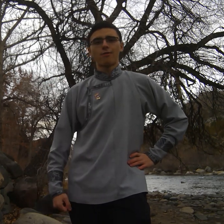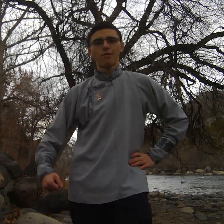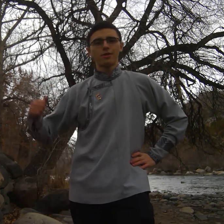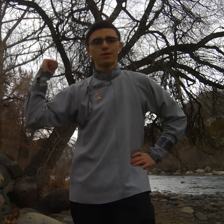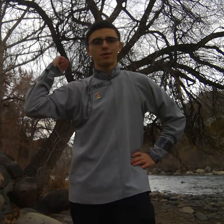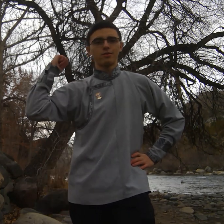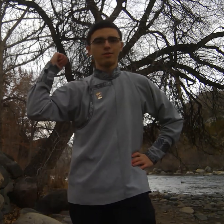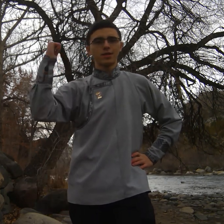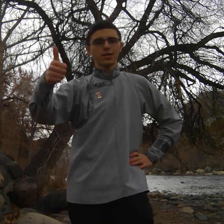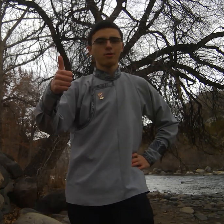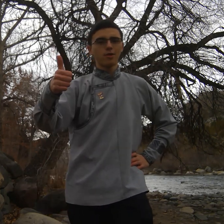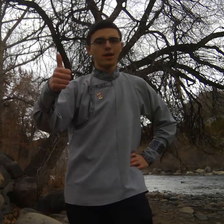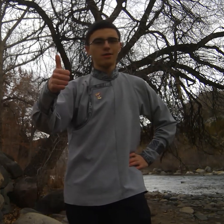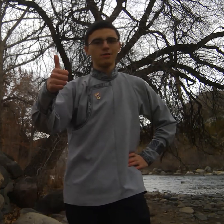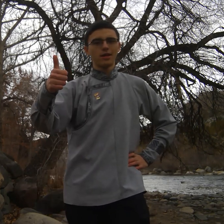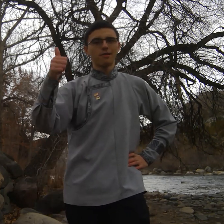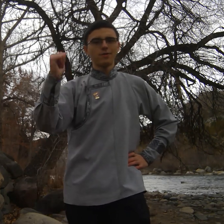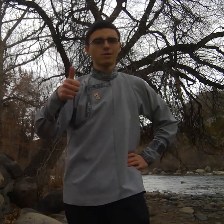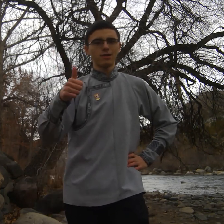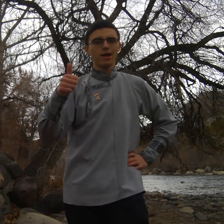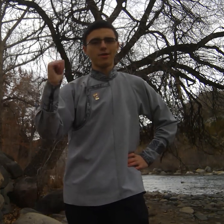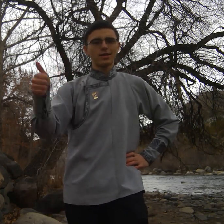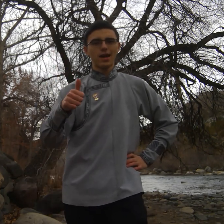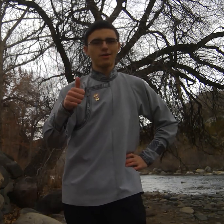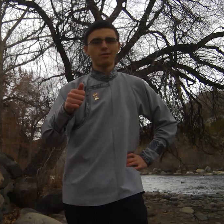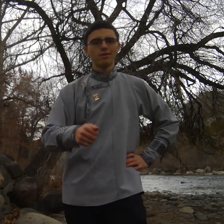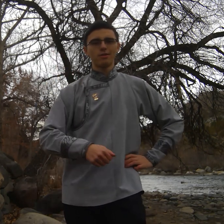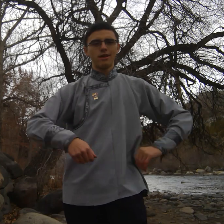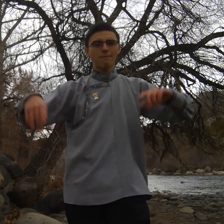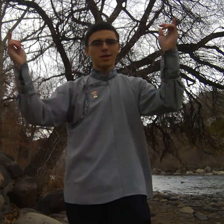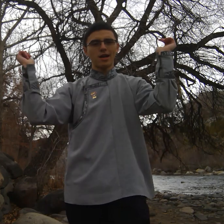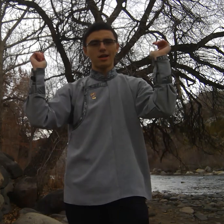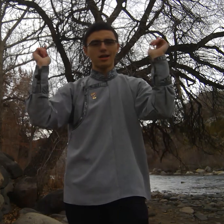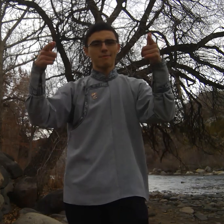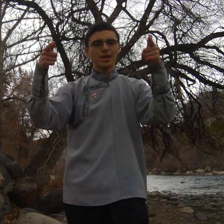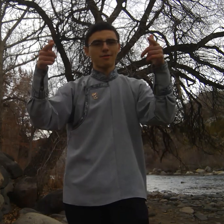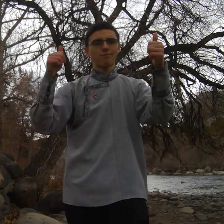forward to wishing you well in the future and right now happy studies happy life